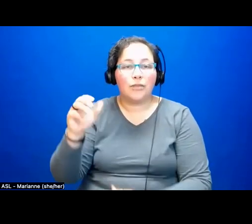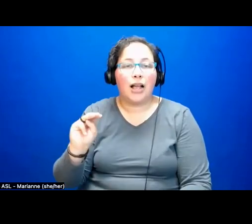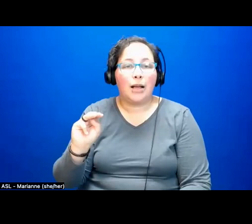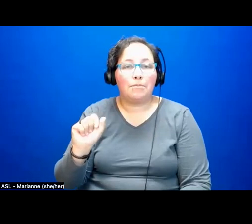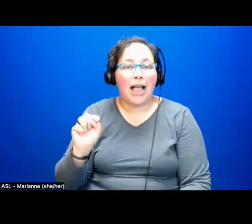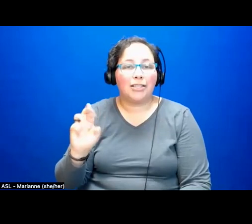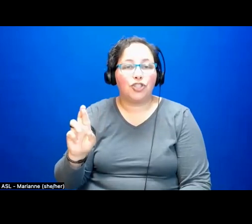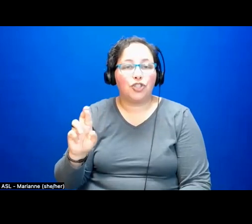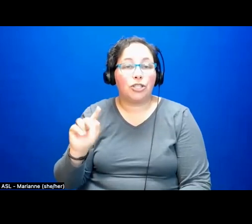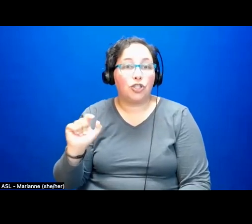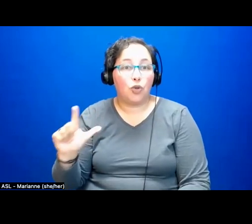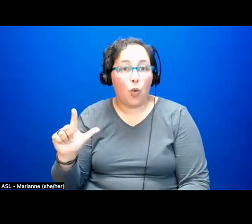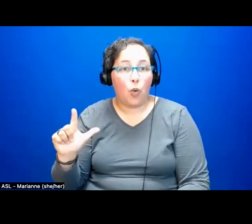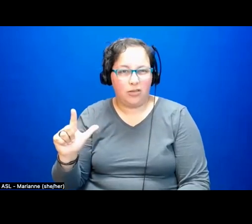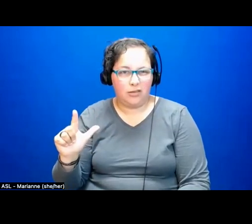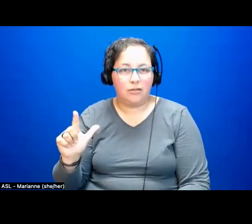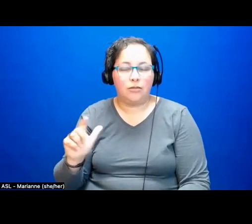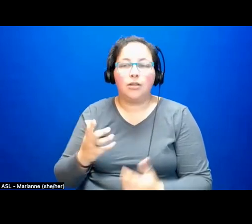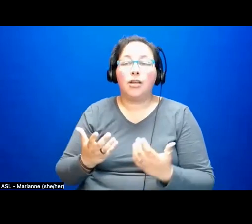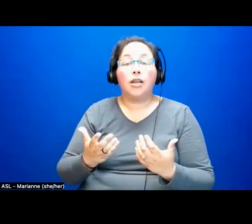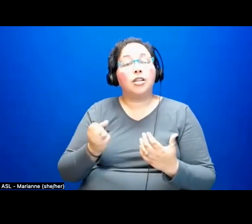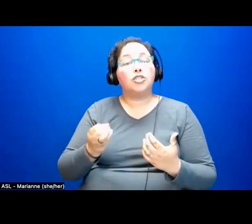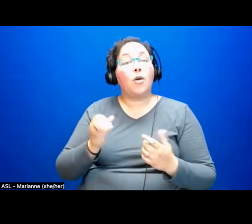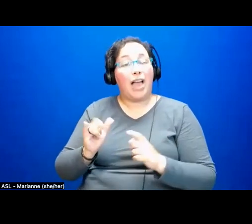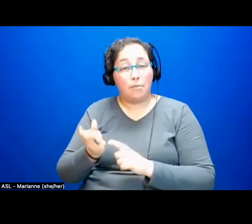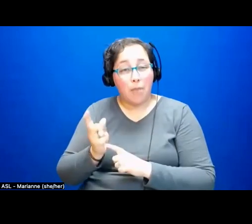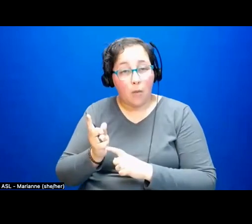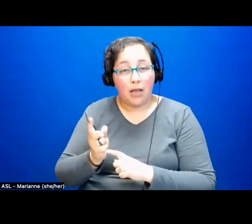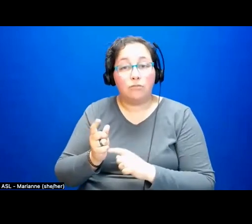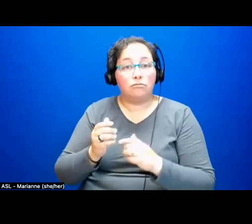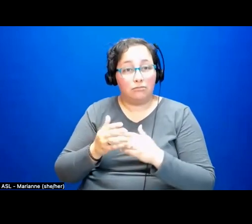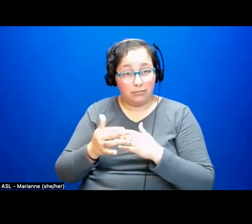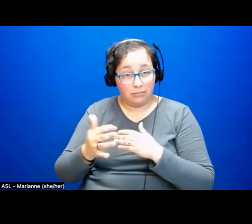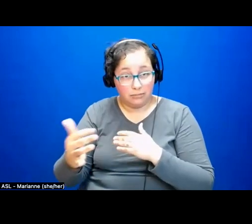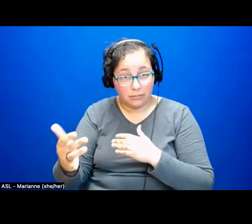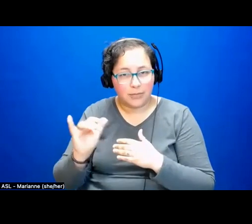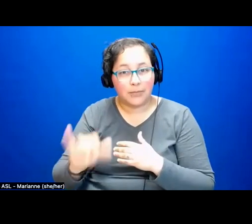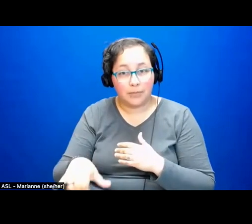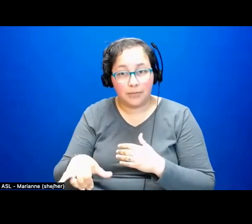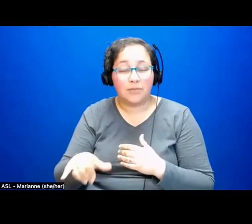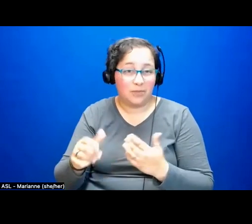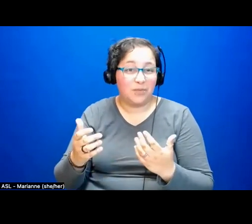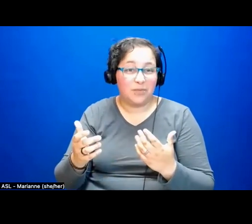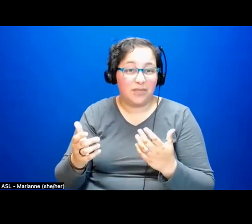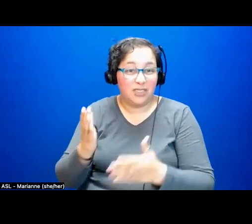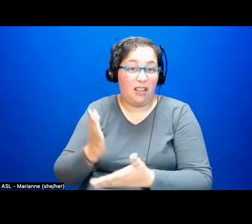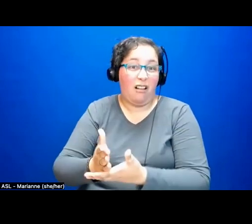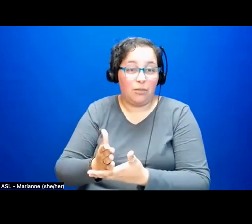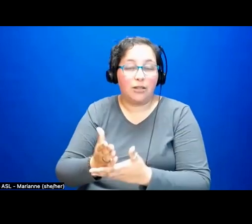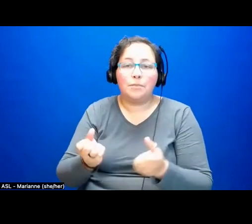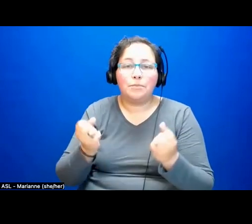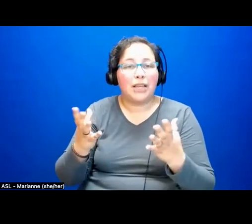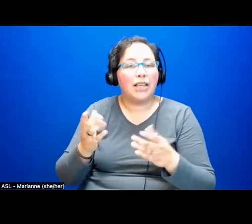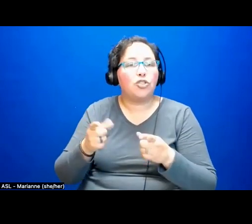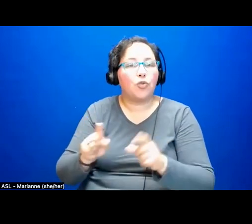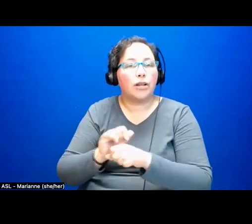Now the moment that is emergency urbanism has seemingly ended. While social movements spent the pandemic